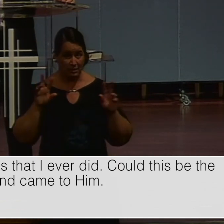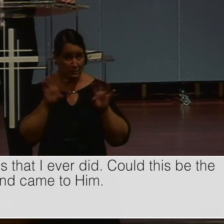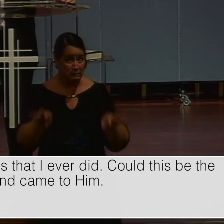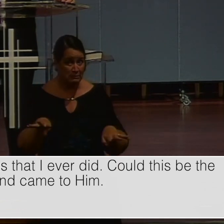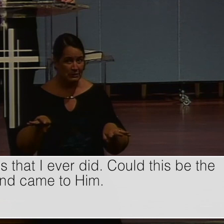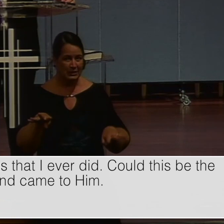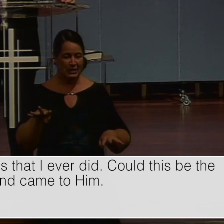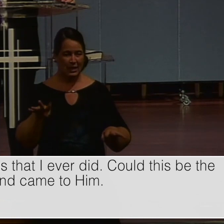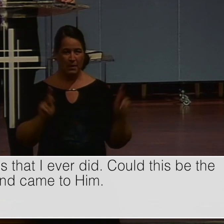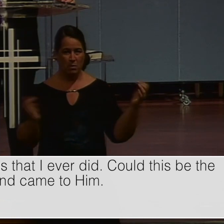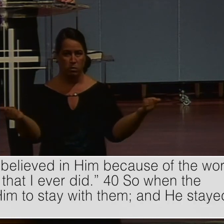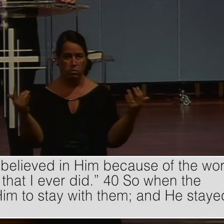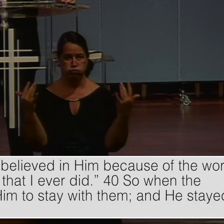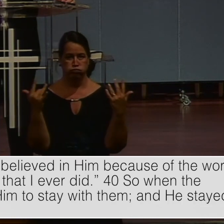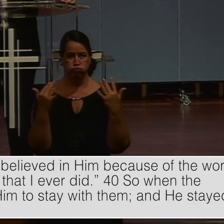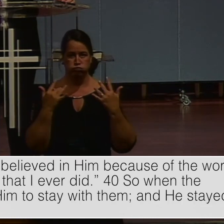city. And came to him.